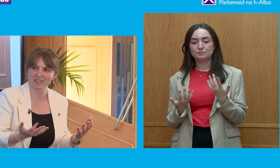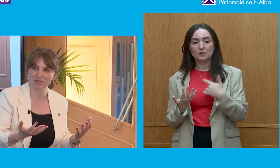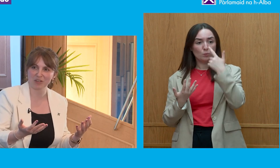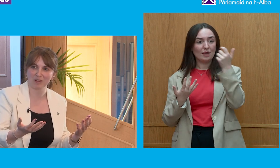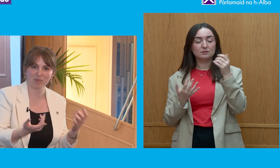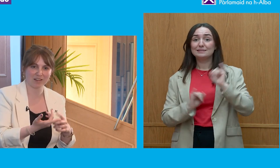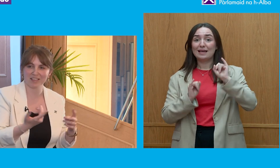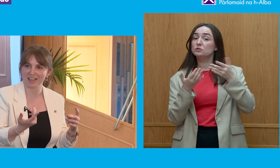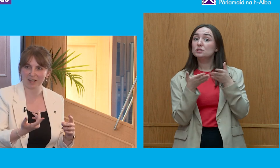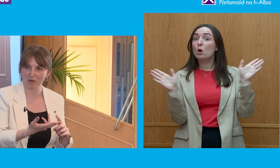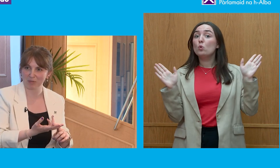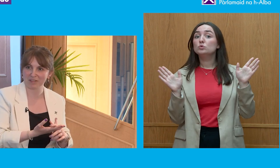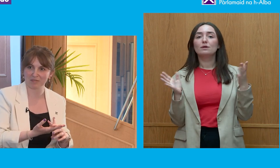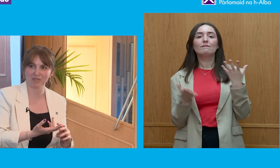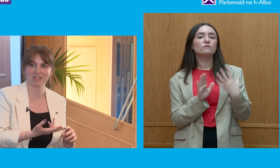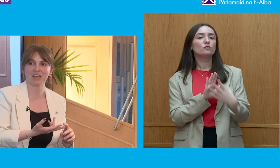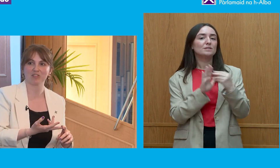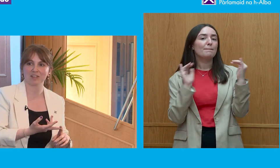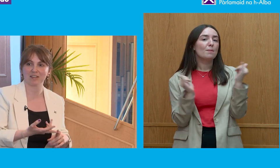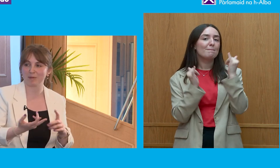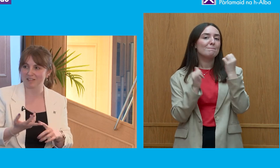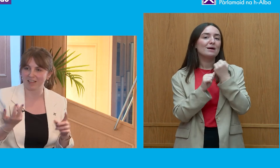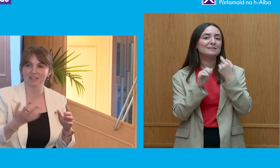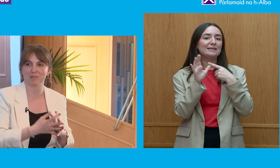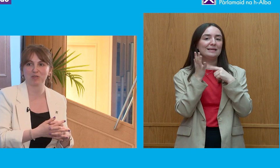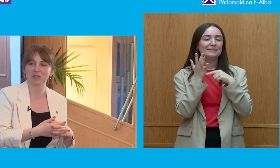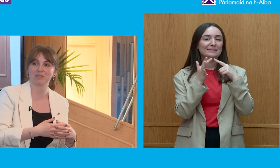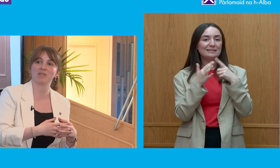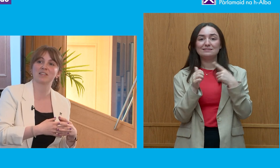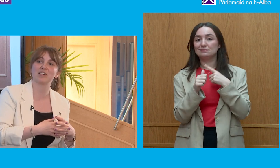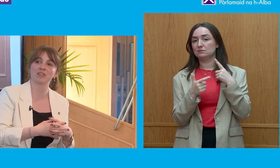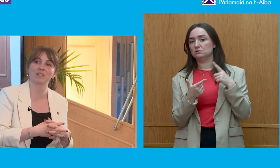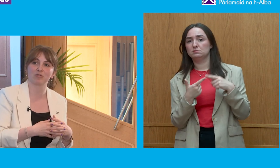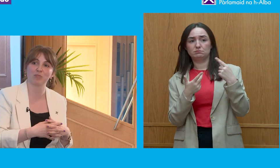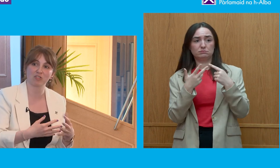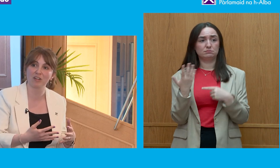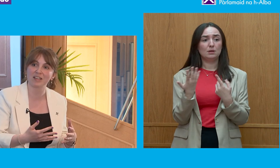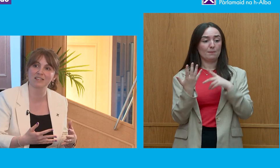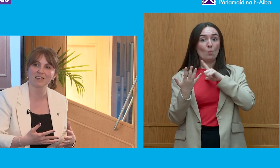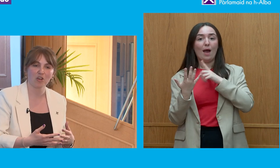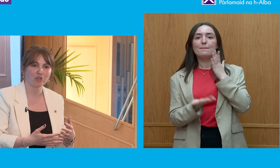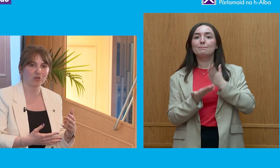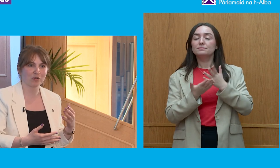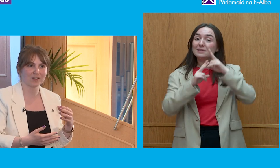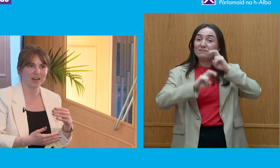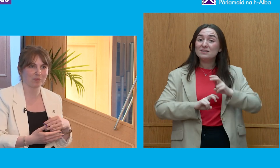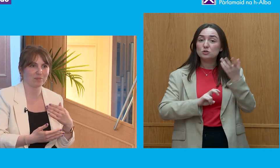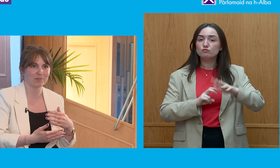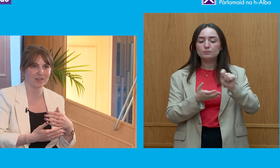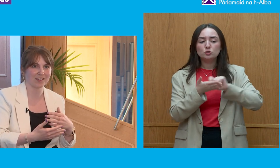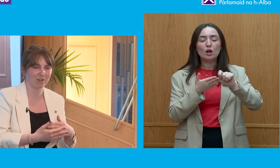scandals. For example, Partygate came out because of investigations. The expensive scandal came out because of investigations by journalists. So,